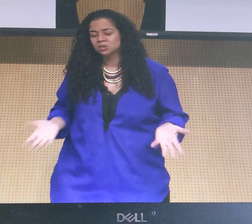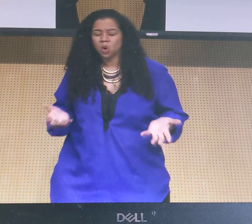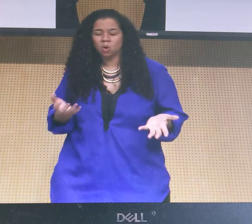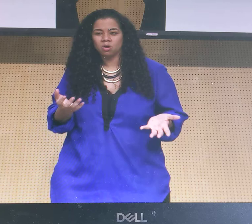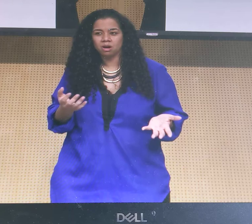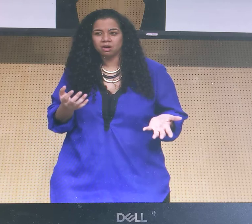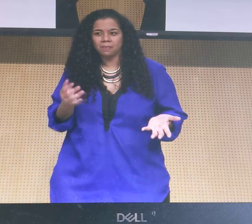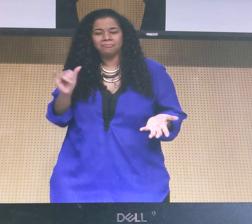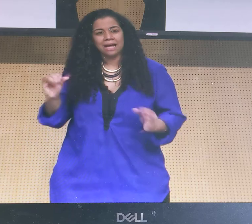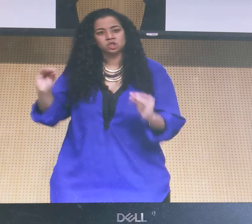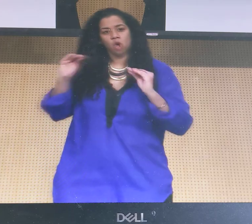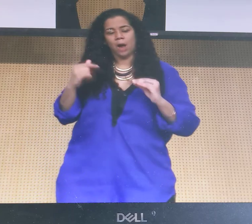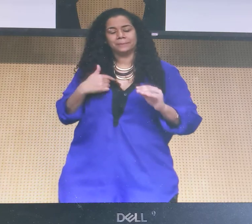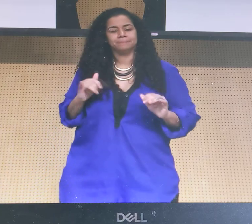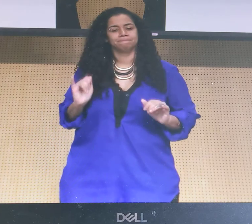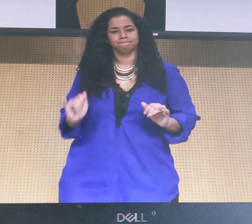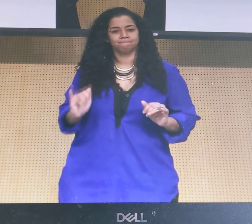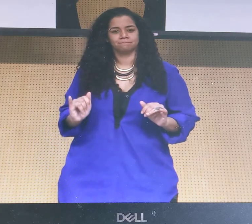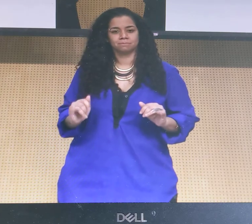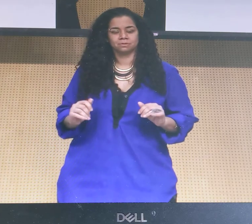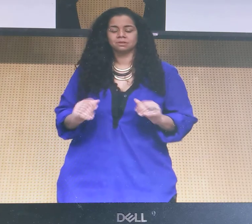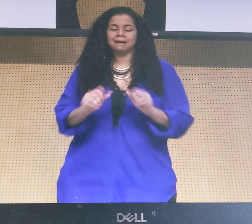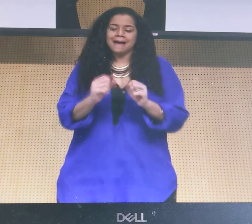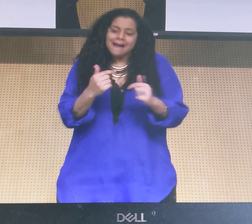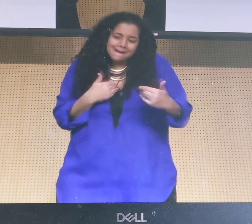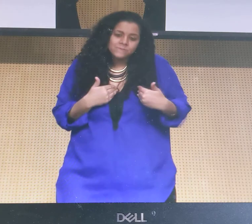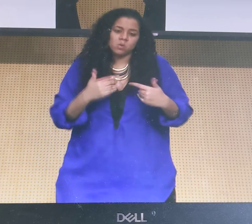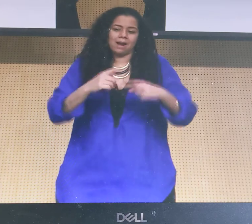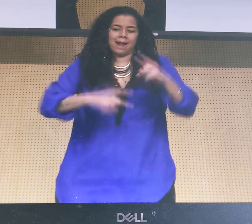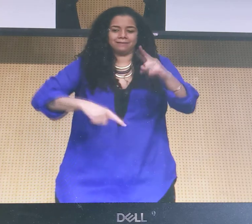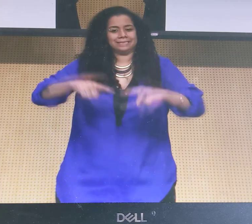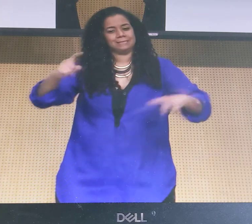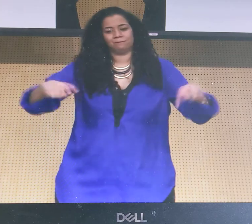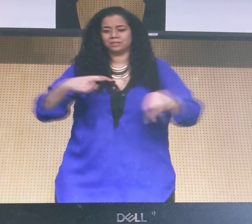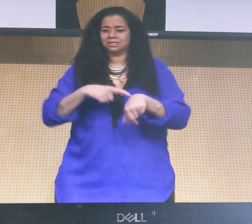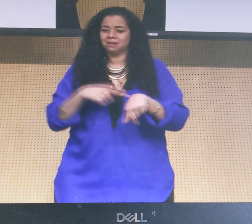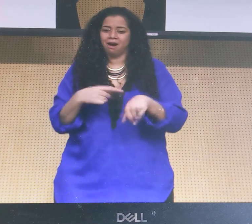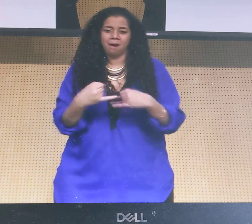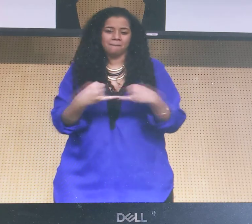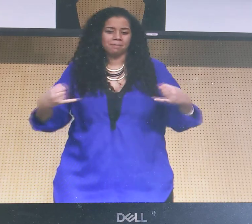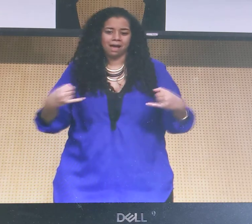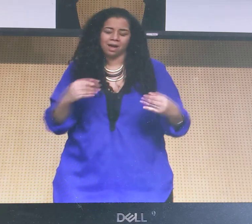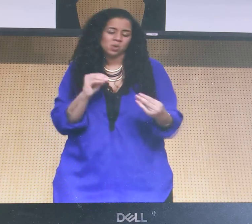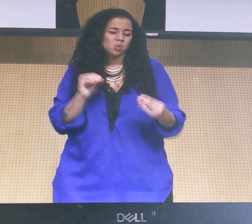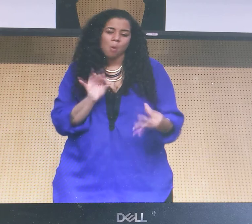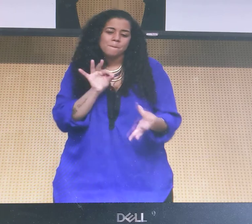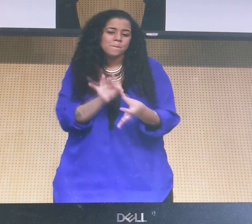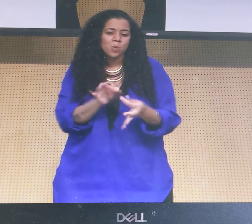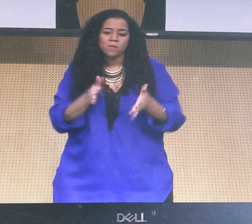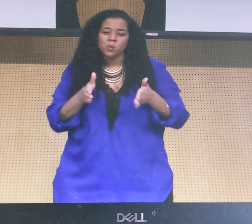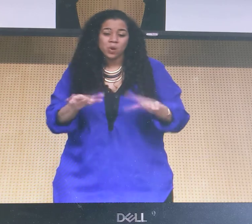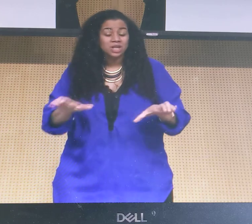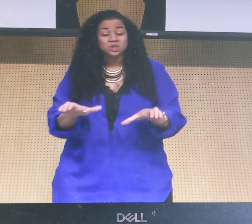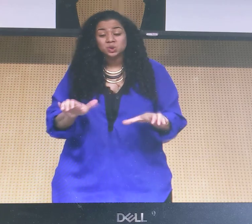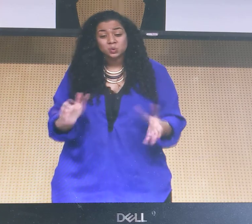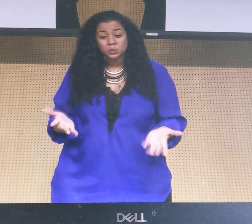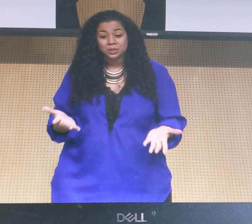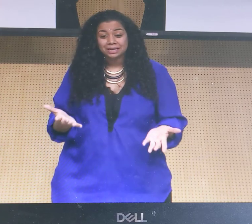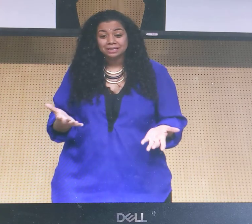And it might seem way too late in life for other people, but for him, it meant a lot. So we all have these different timelines,